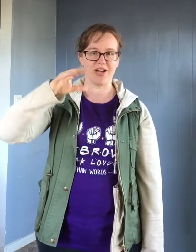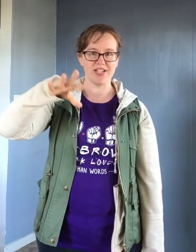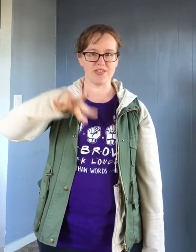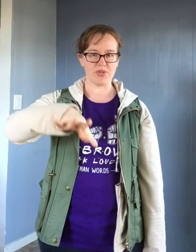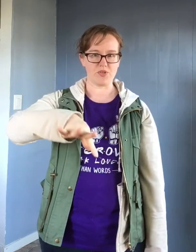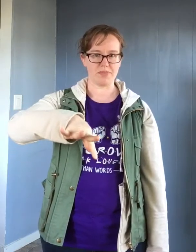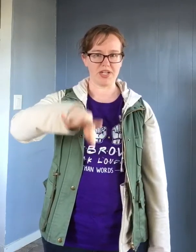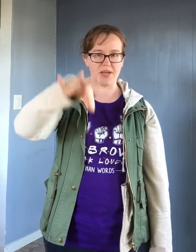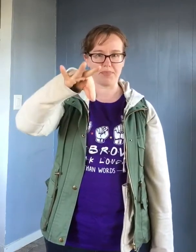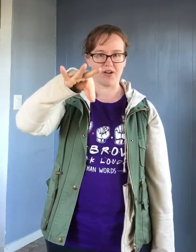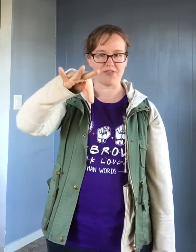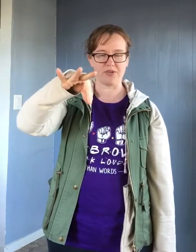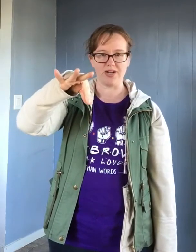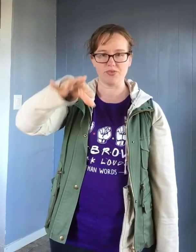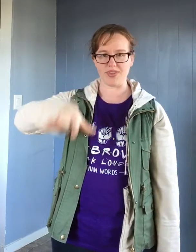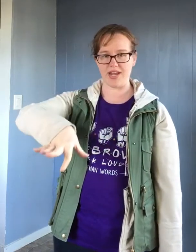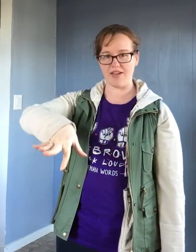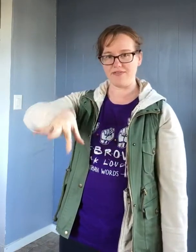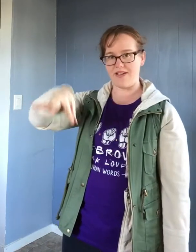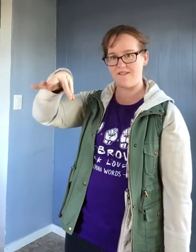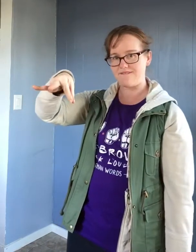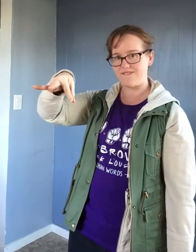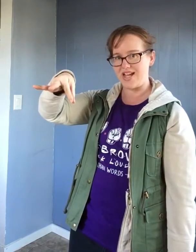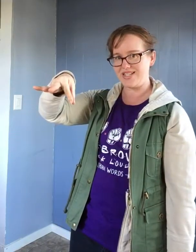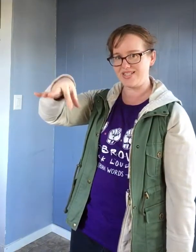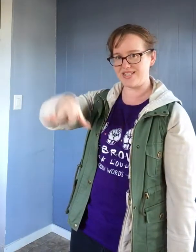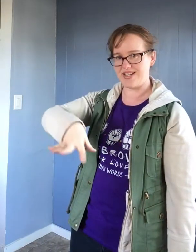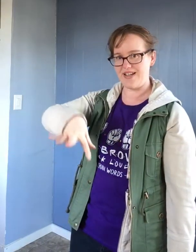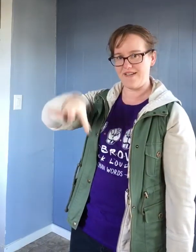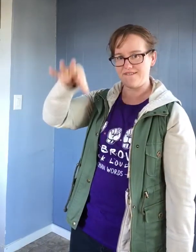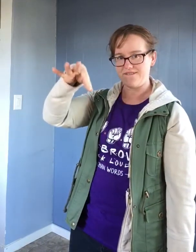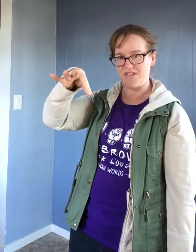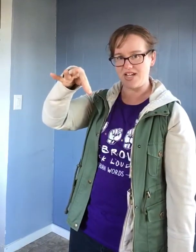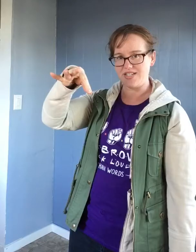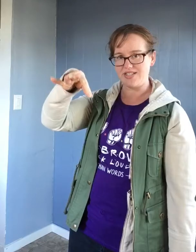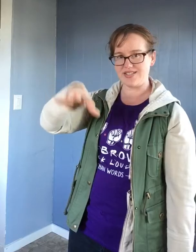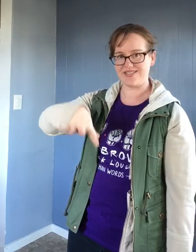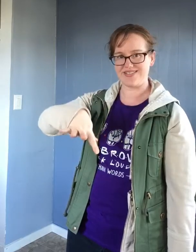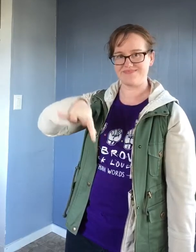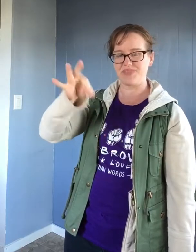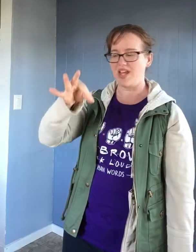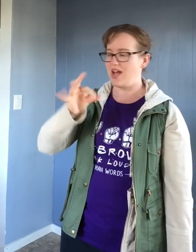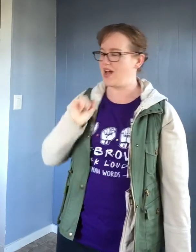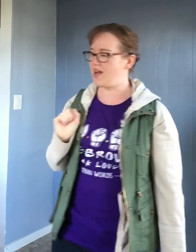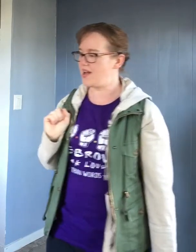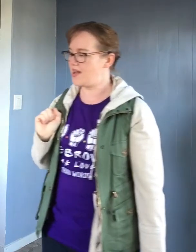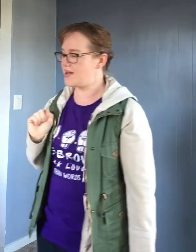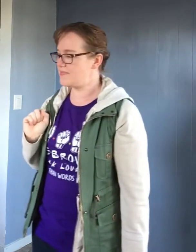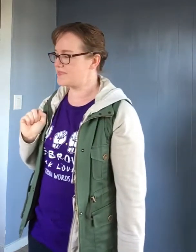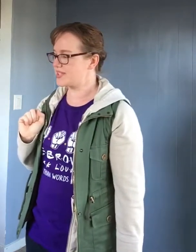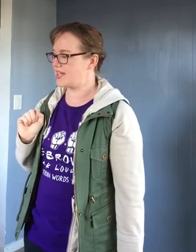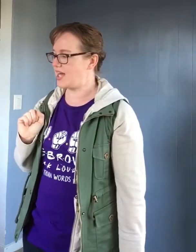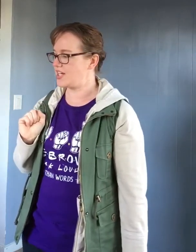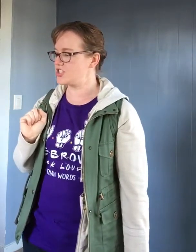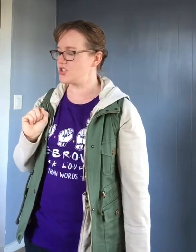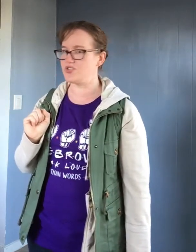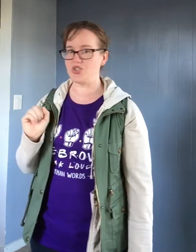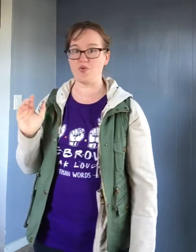Find is when you pick it up off the ground with an F. Find. Find. Um, I showed you